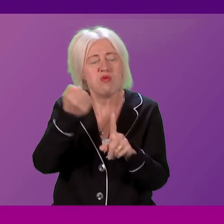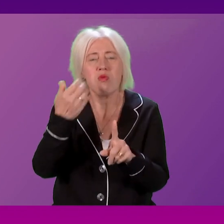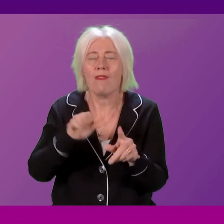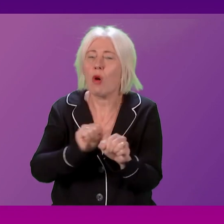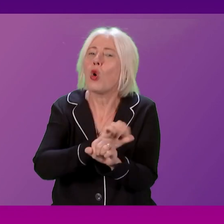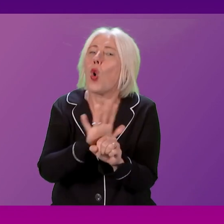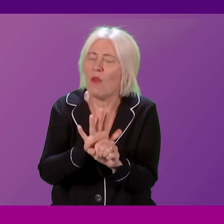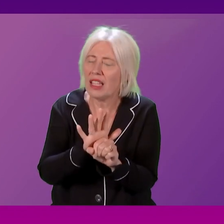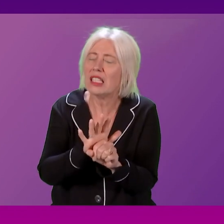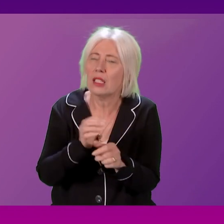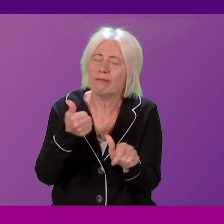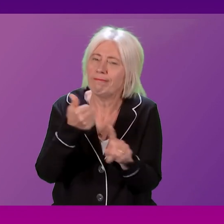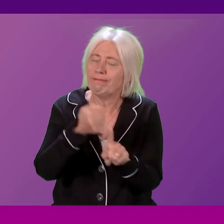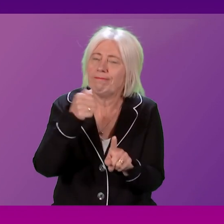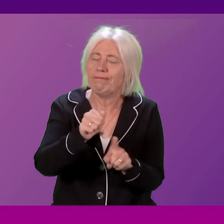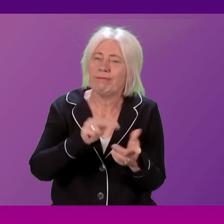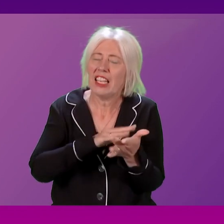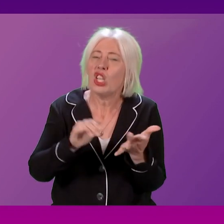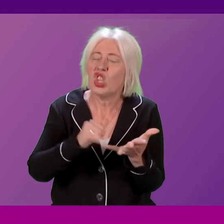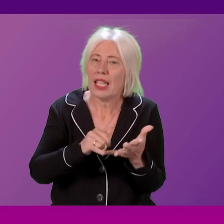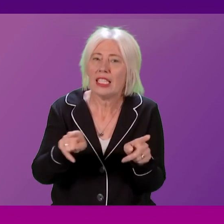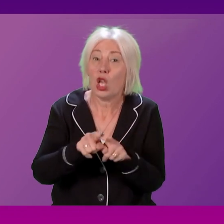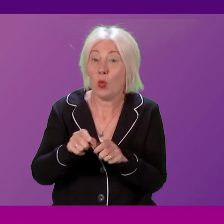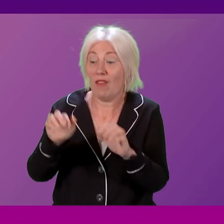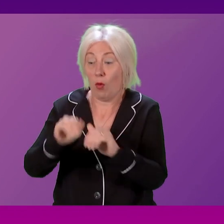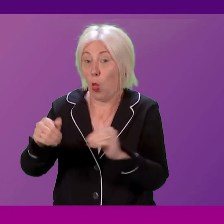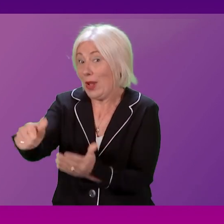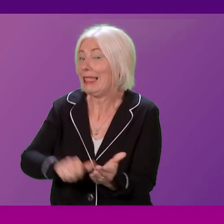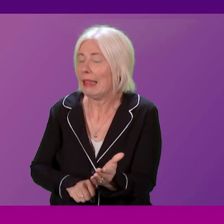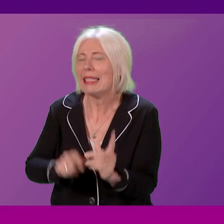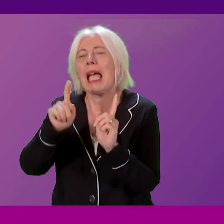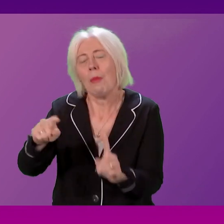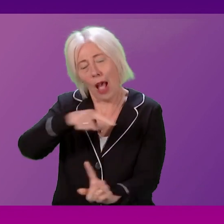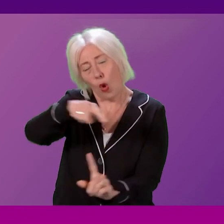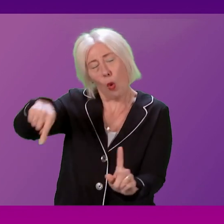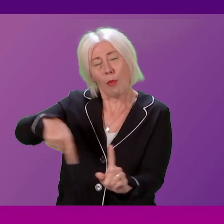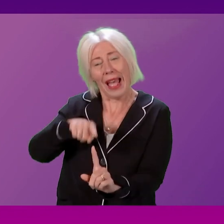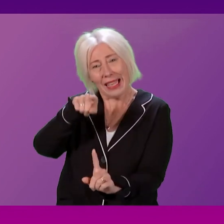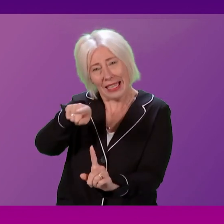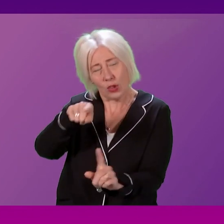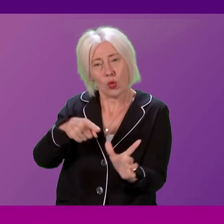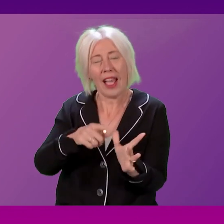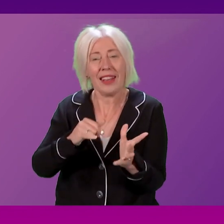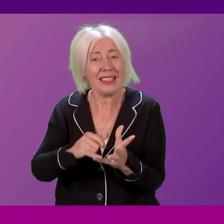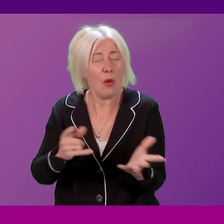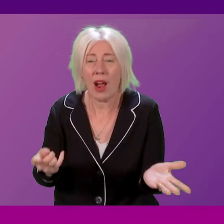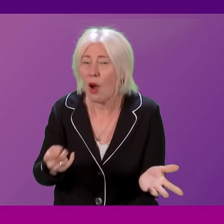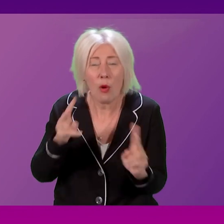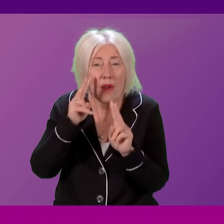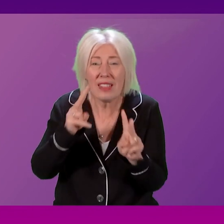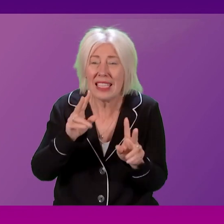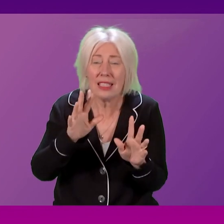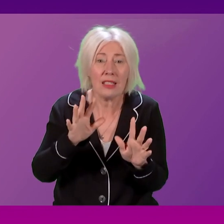on our health service and, indeed, on those waiting lists. But I go back to the point, Anna Sarwar, that this is something that is being seen right across health